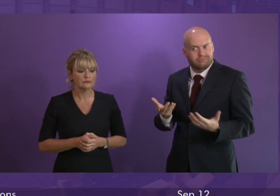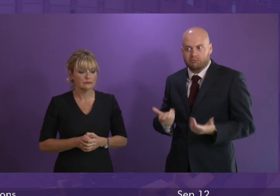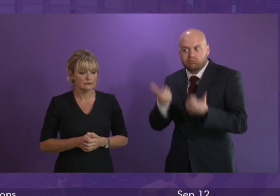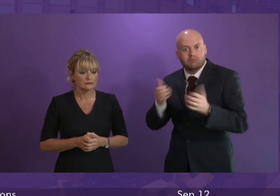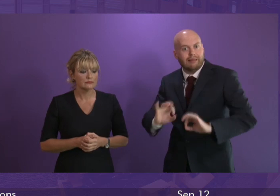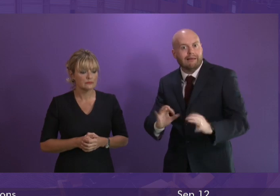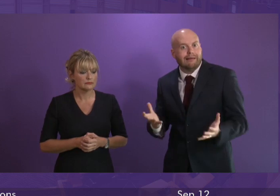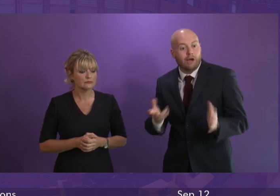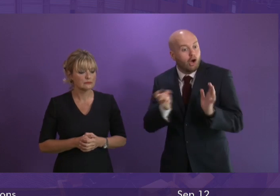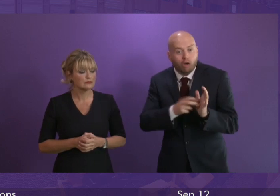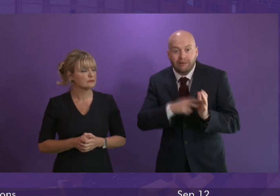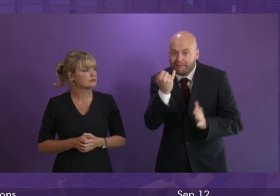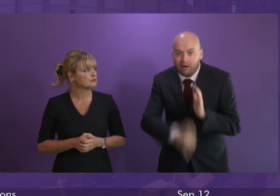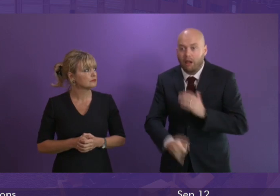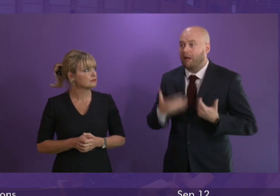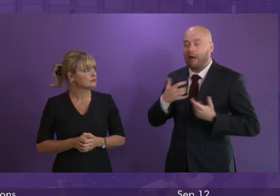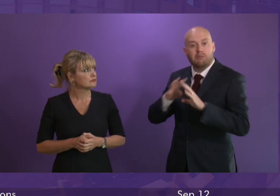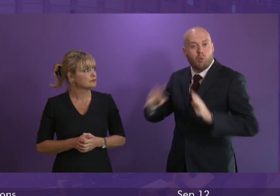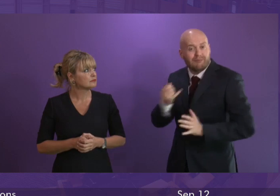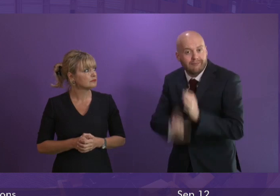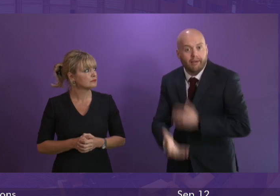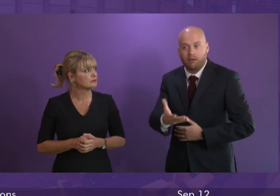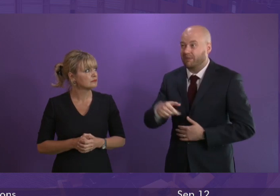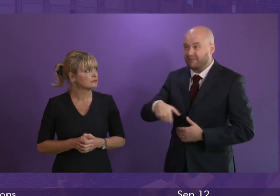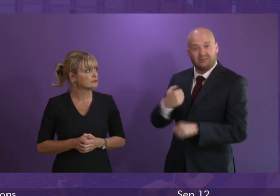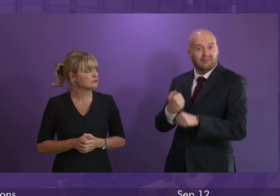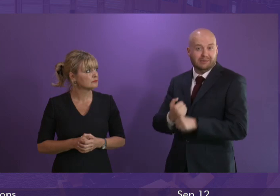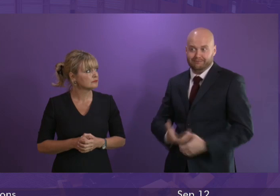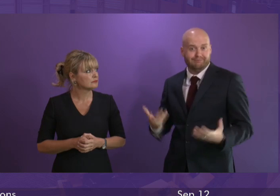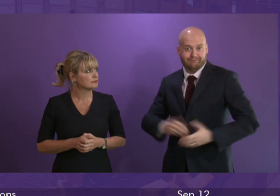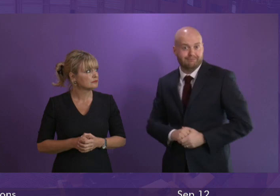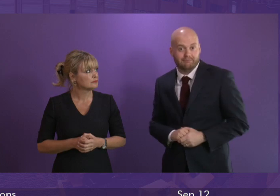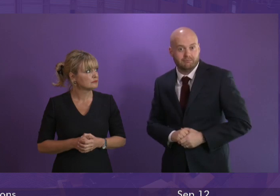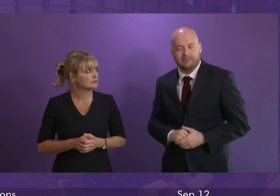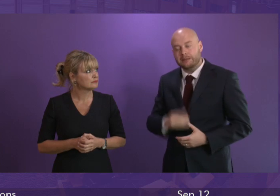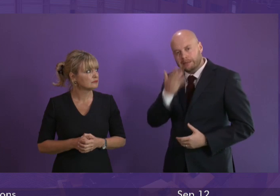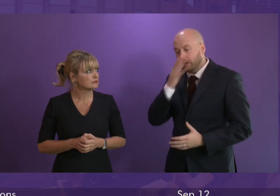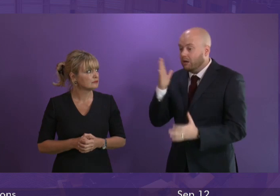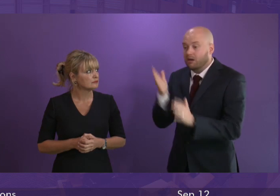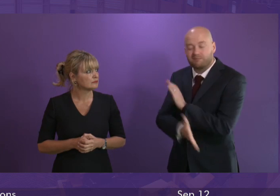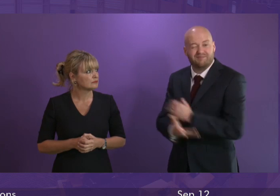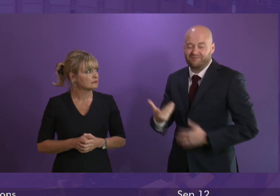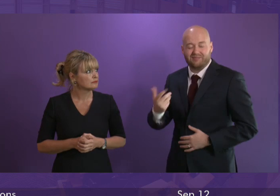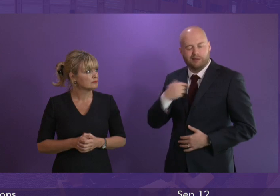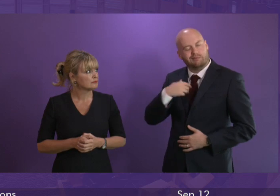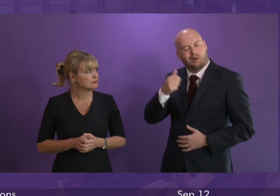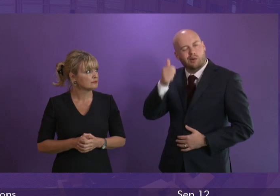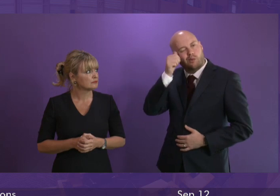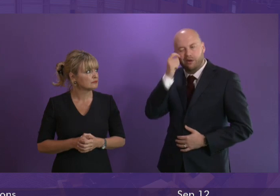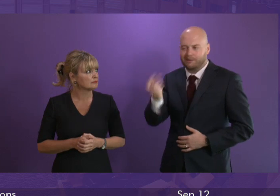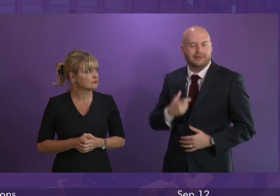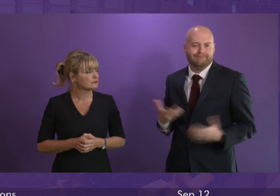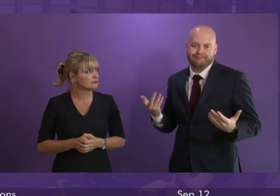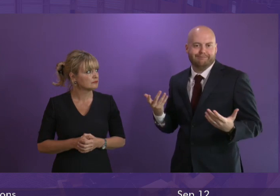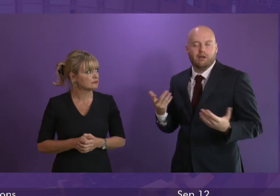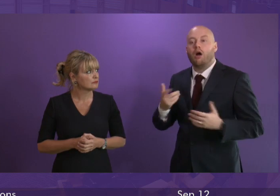contractor, and certainly not this government. And it's a saga that is altogether sadly too predictable. Ministerial assurances given,